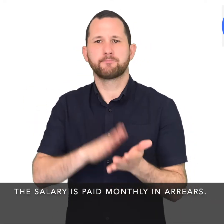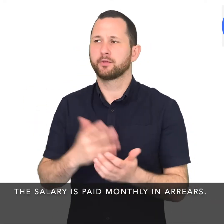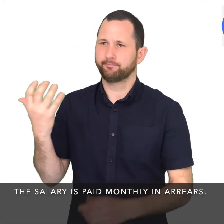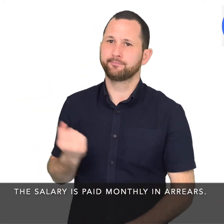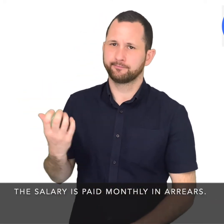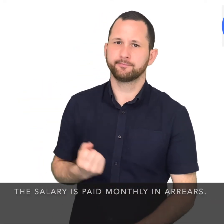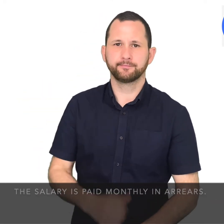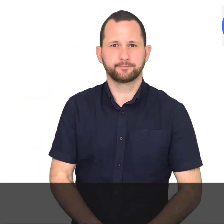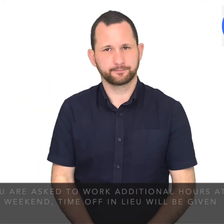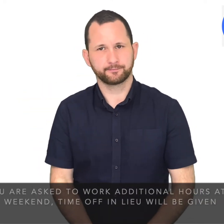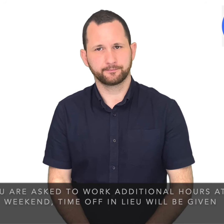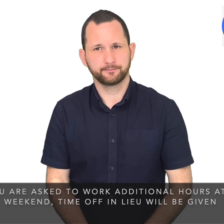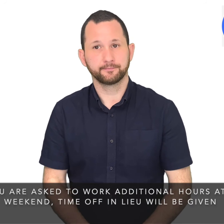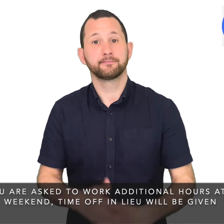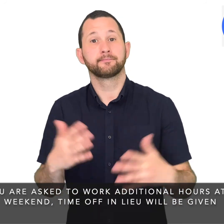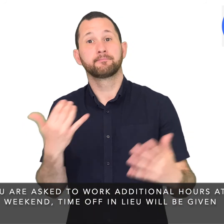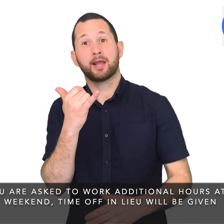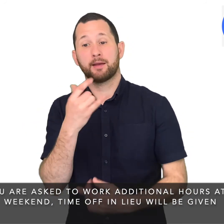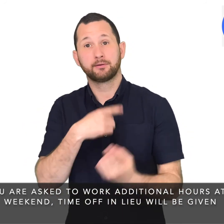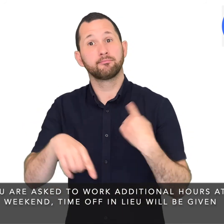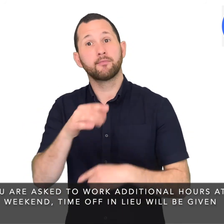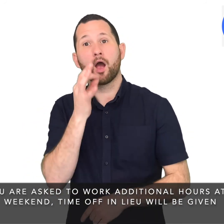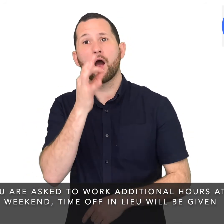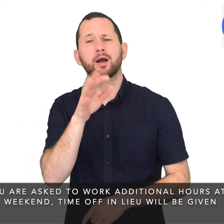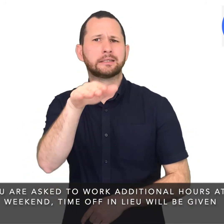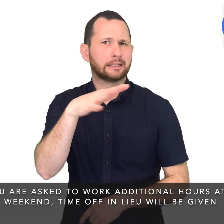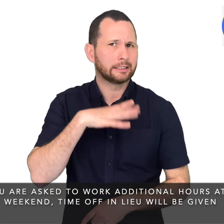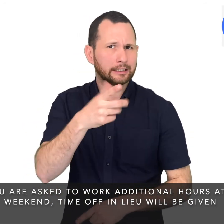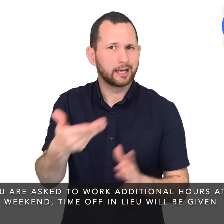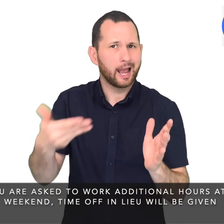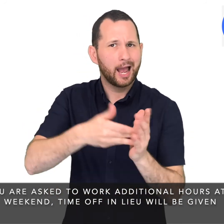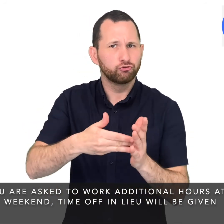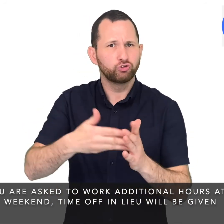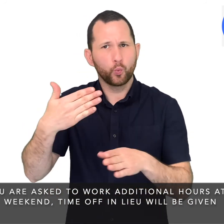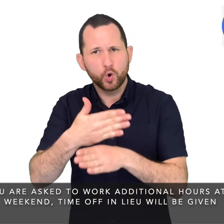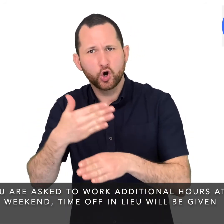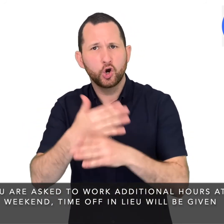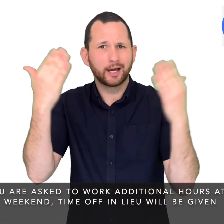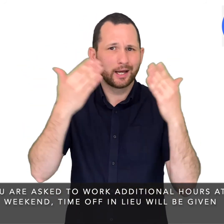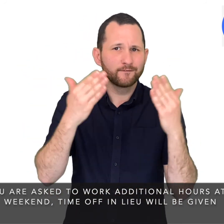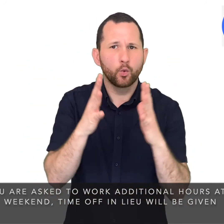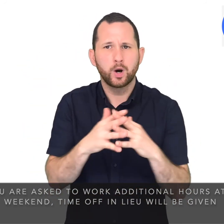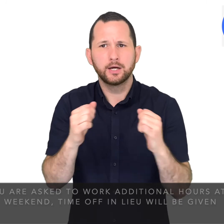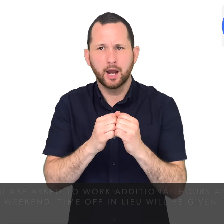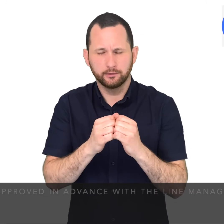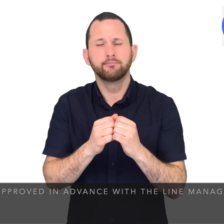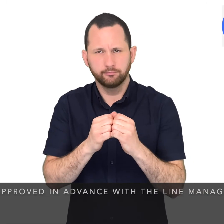arrears. If you are asked to work additional hours at the weekend, time off in lieu will be given if